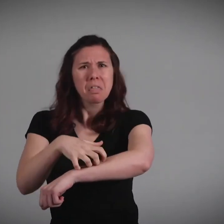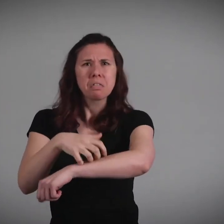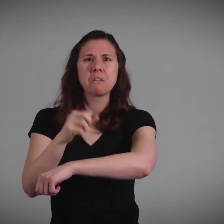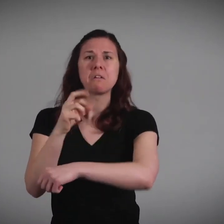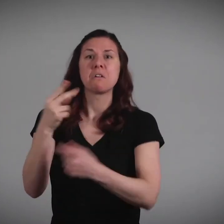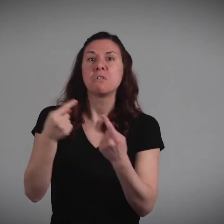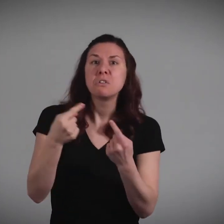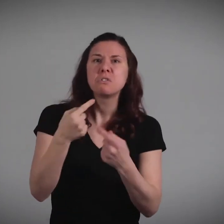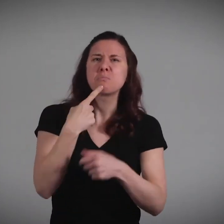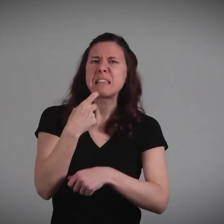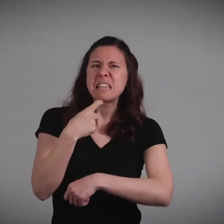need to go see the doctor.